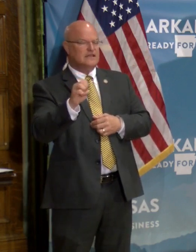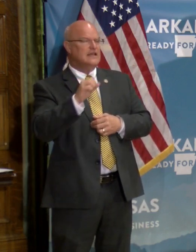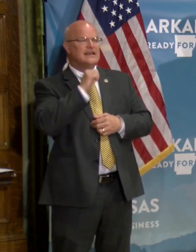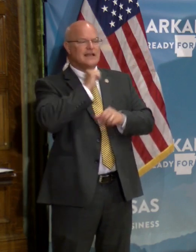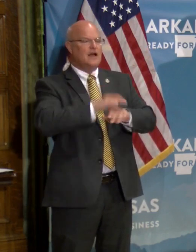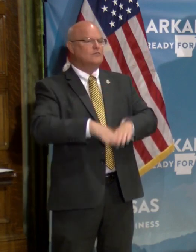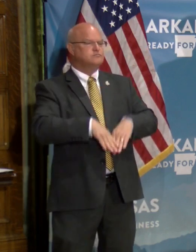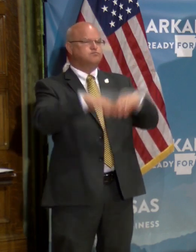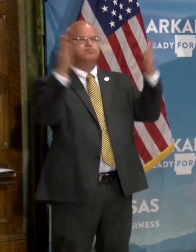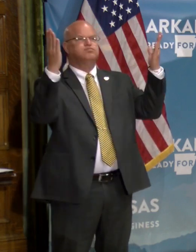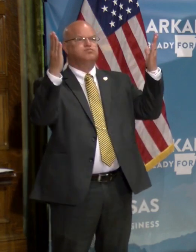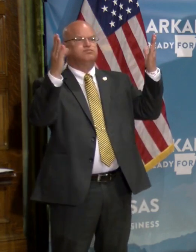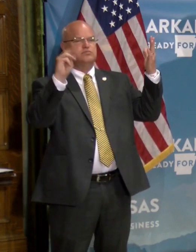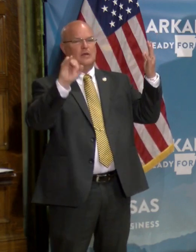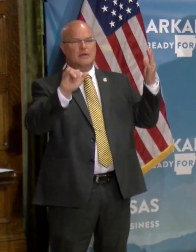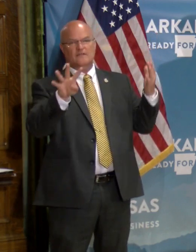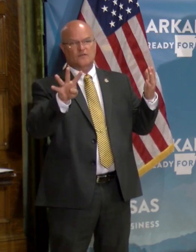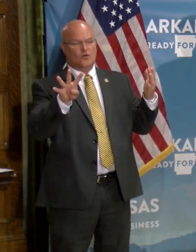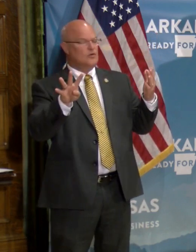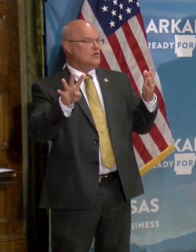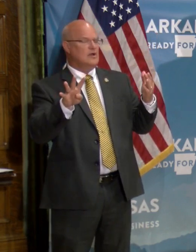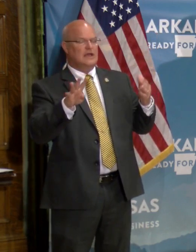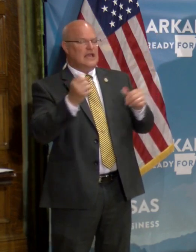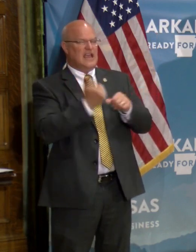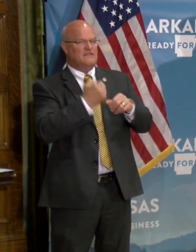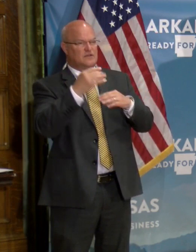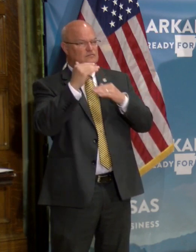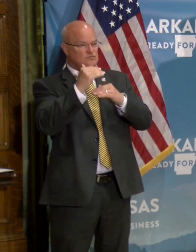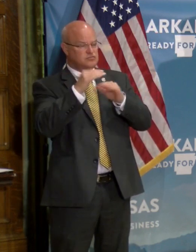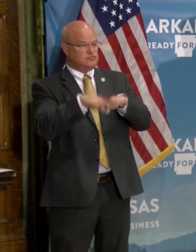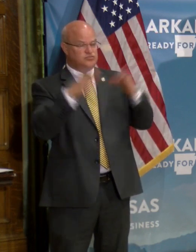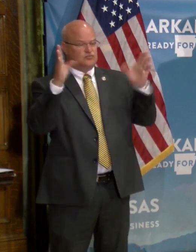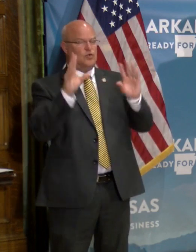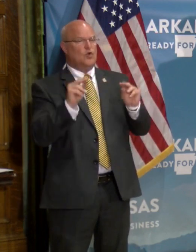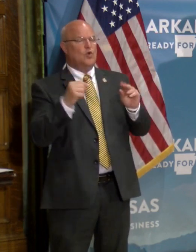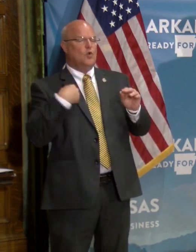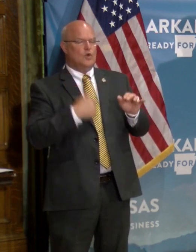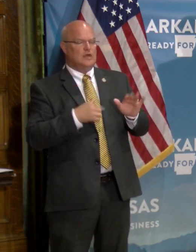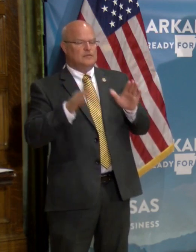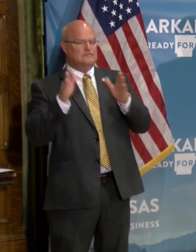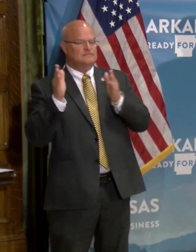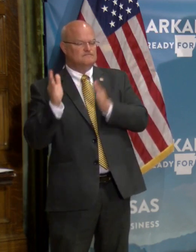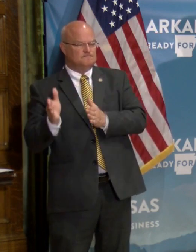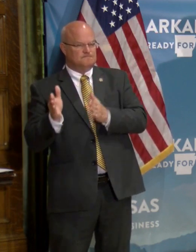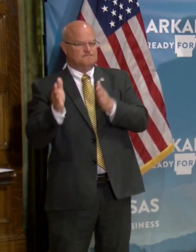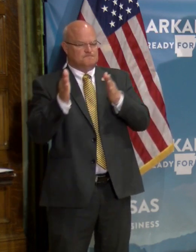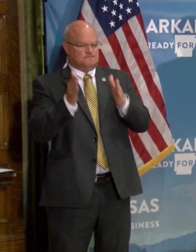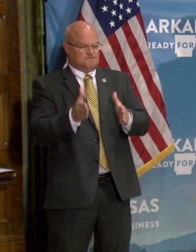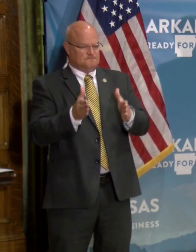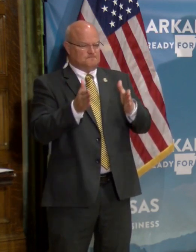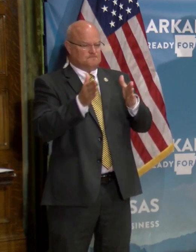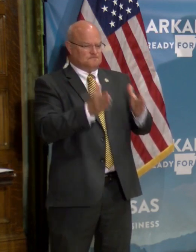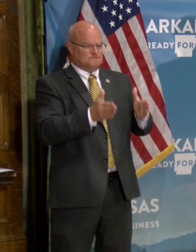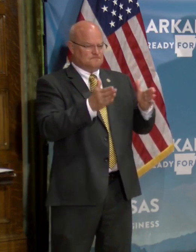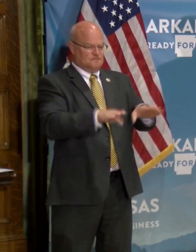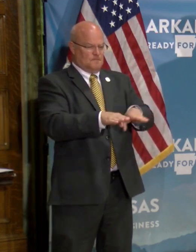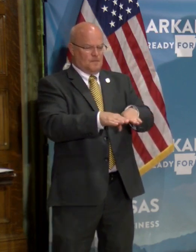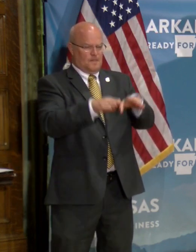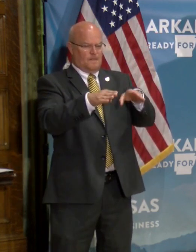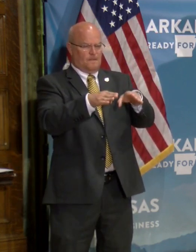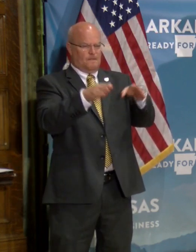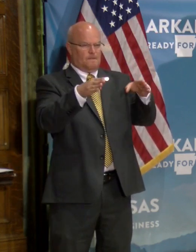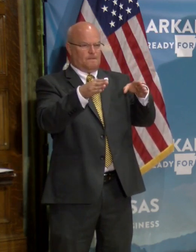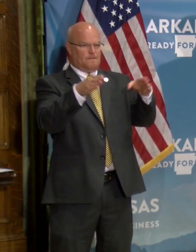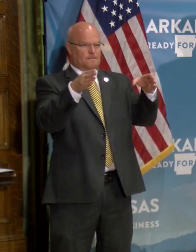everything in Arkansas on May 4th. We didn't lift every restriction. We've been measured about, uh, lifting those, uh,